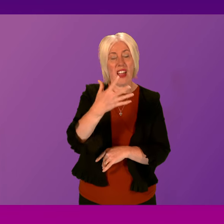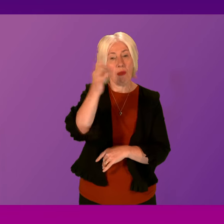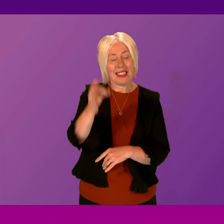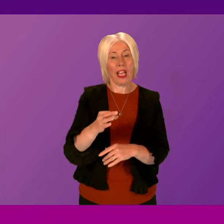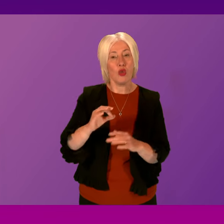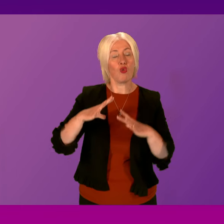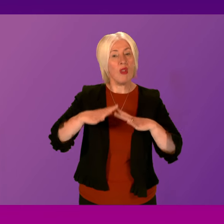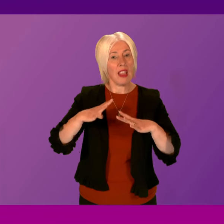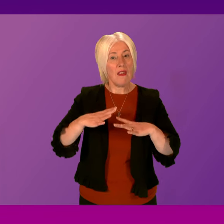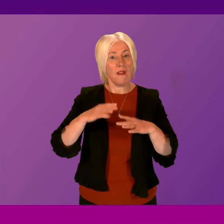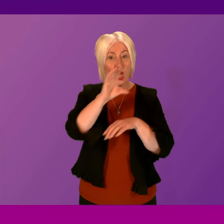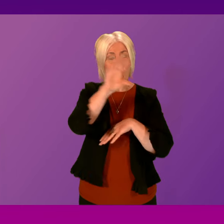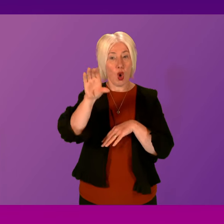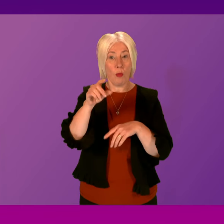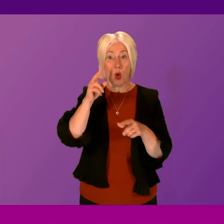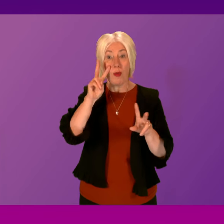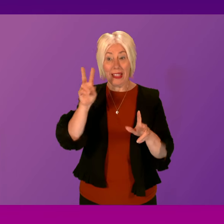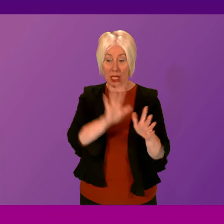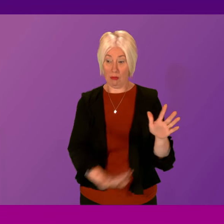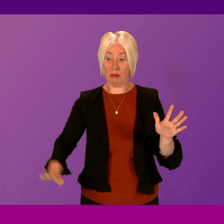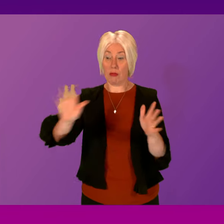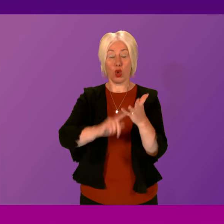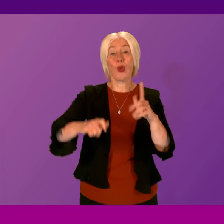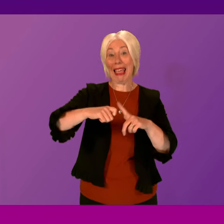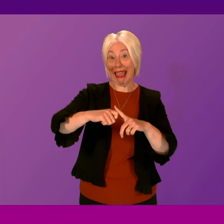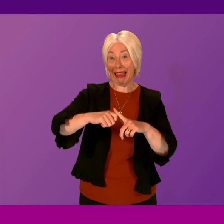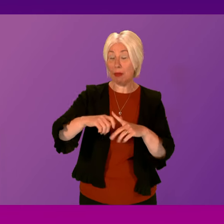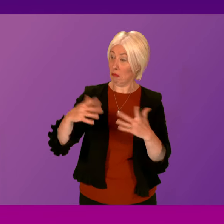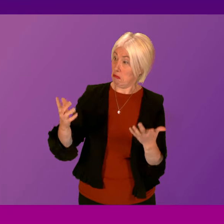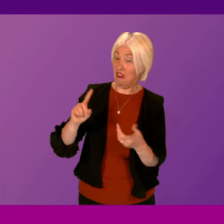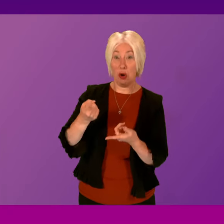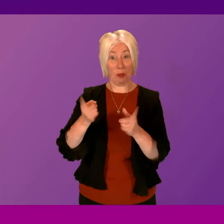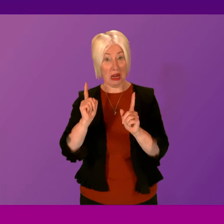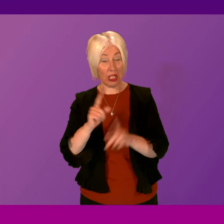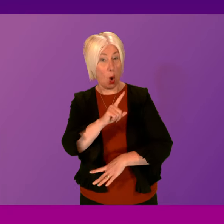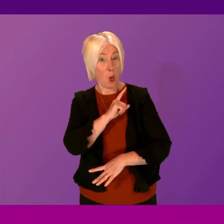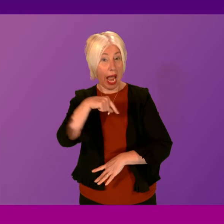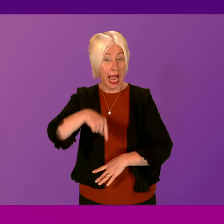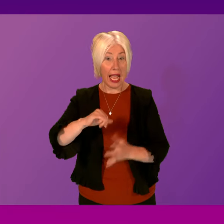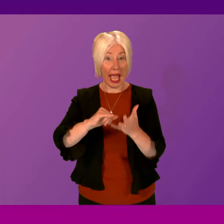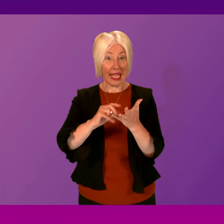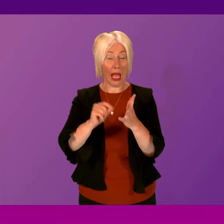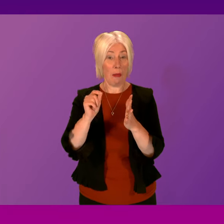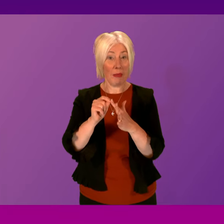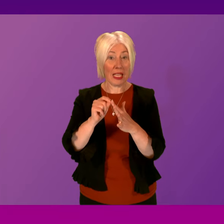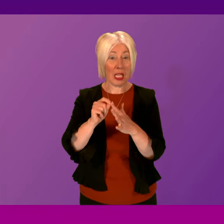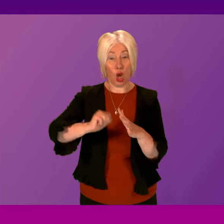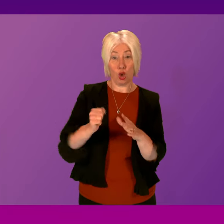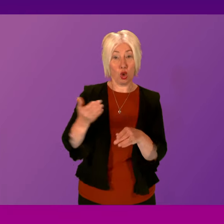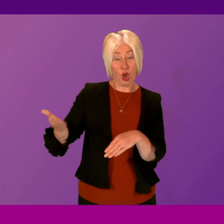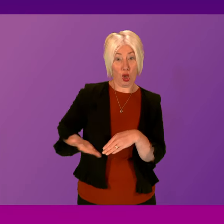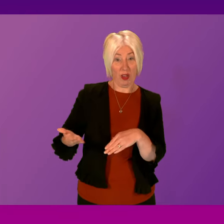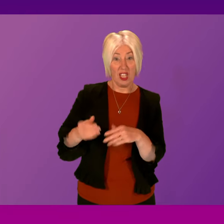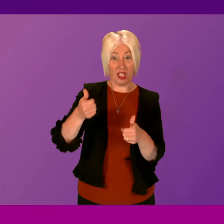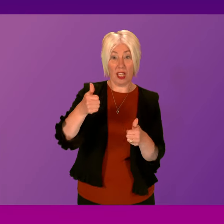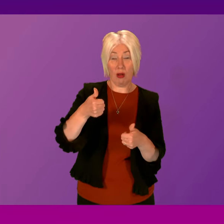for retail seen elsewhere in the UK. So First Minister, why are the SNP putting Scottish businesses at a